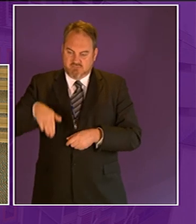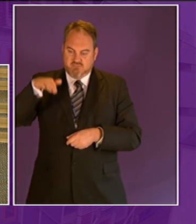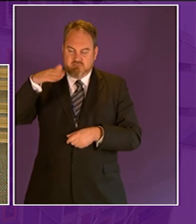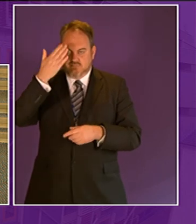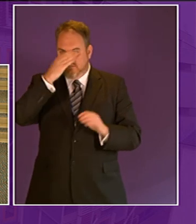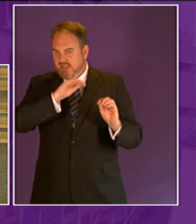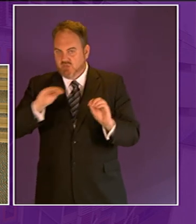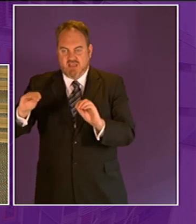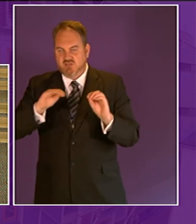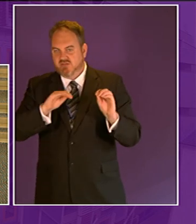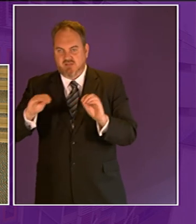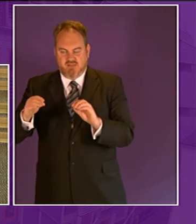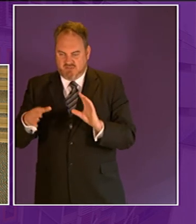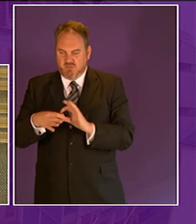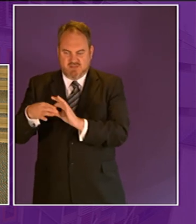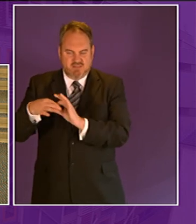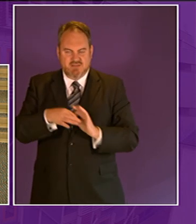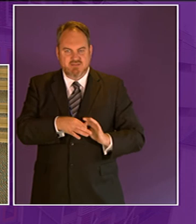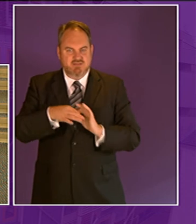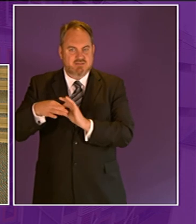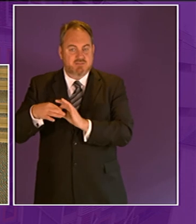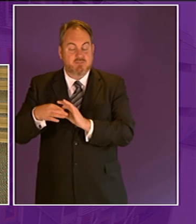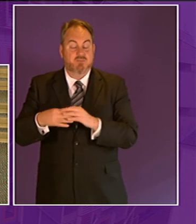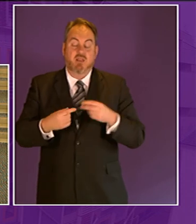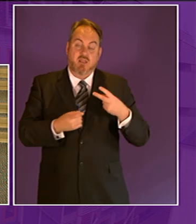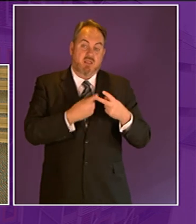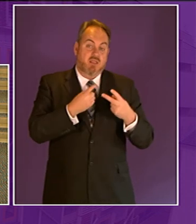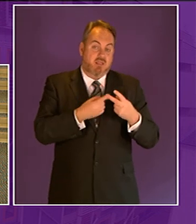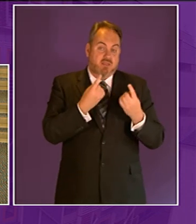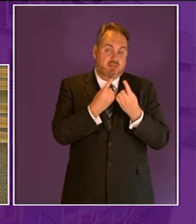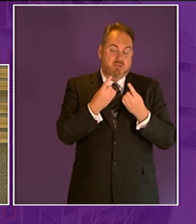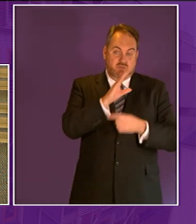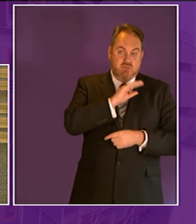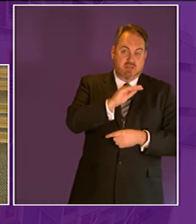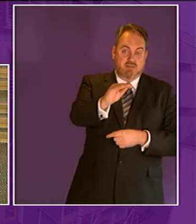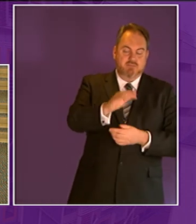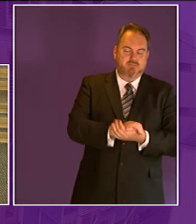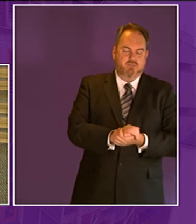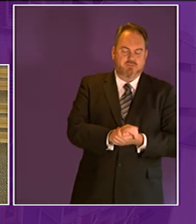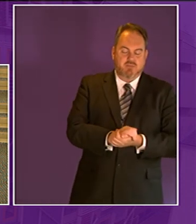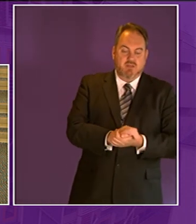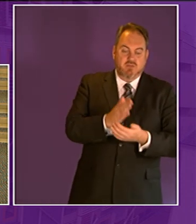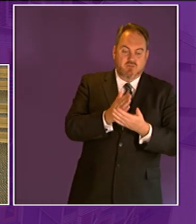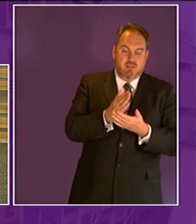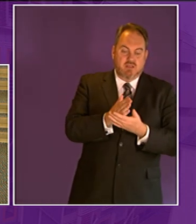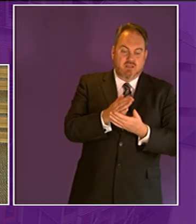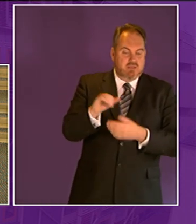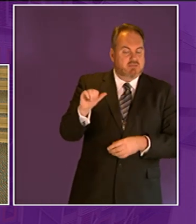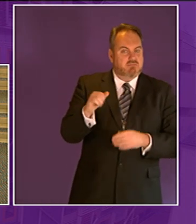approaches as well there's another element to this uh presiding officer which i think does need to be highlighted and that is that as well